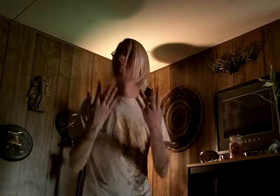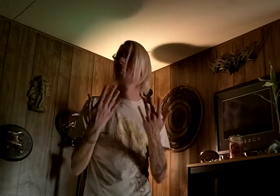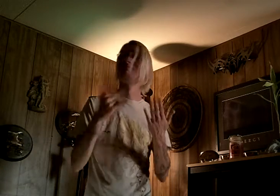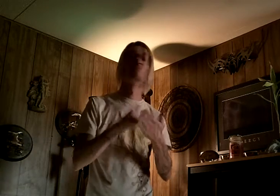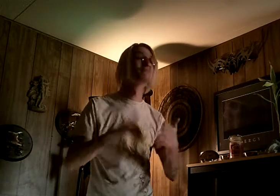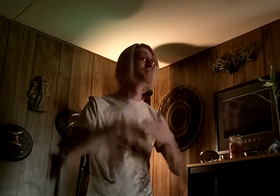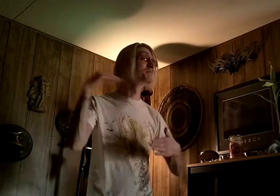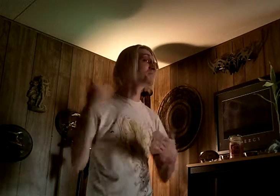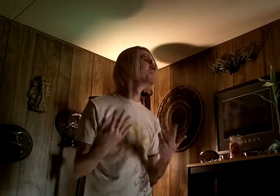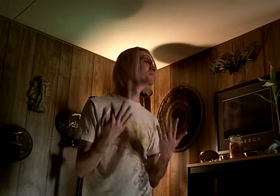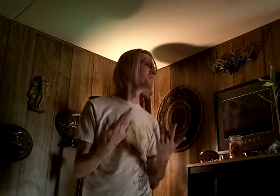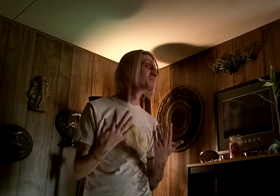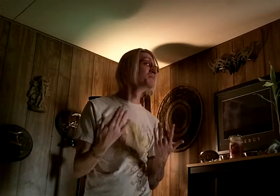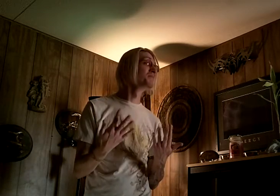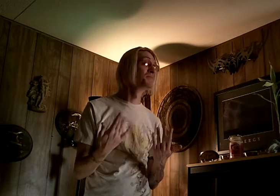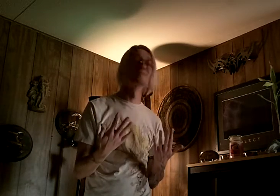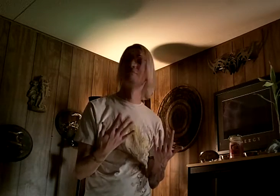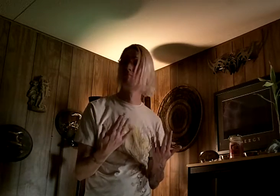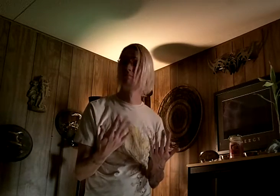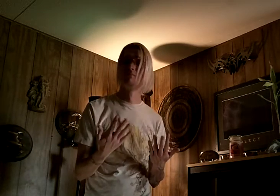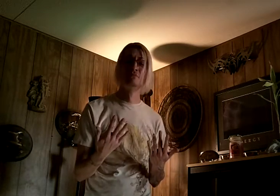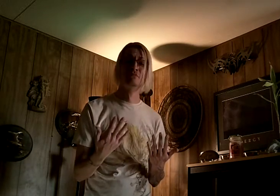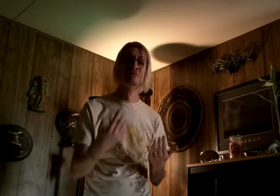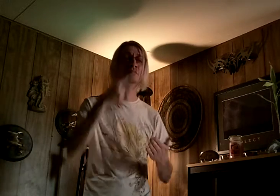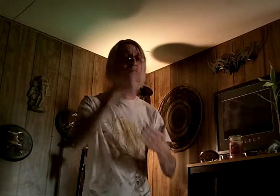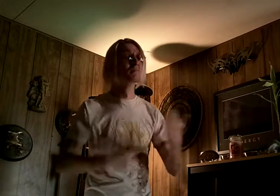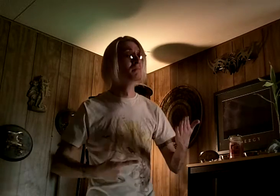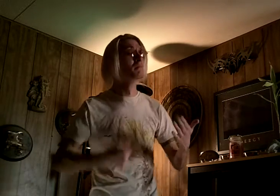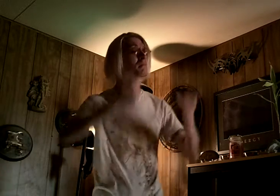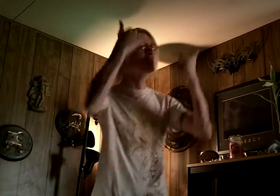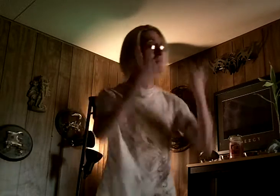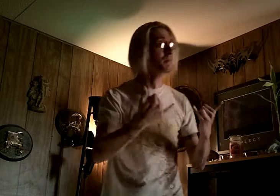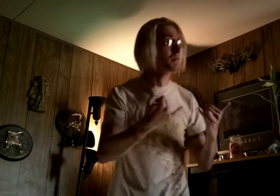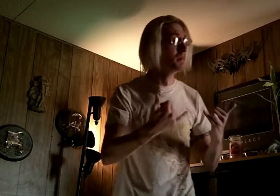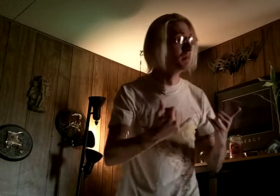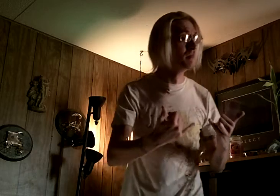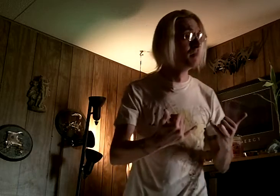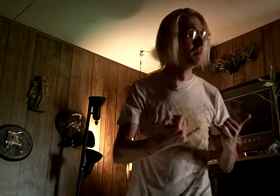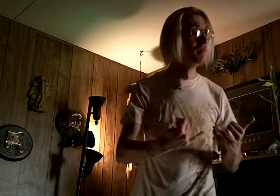wait it out Wait it out What? Now